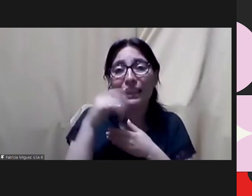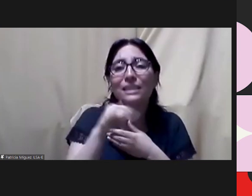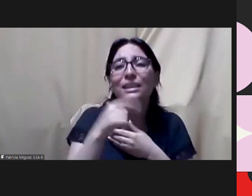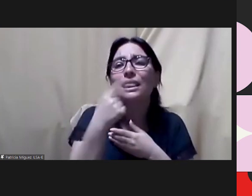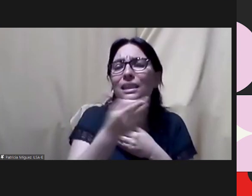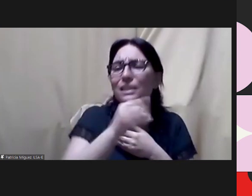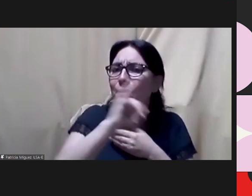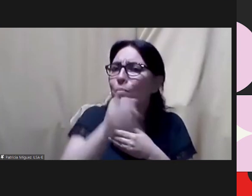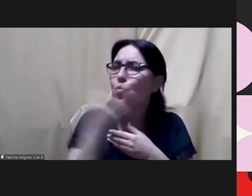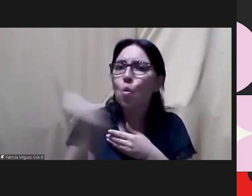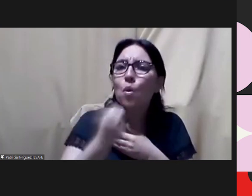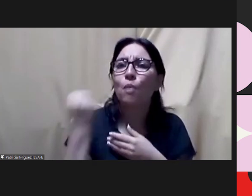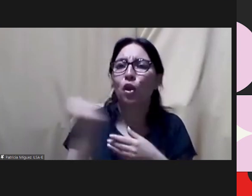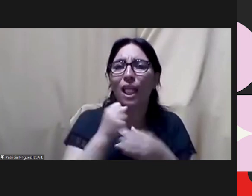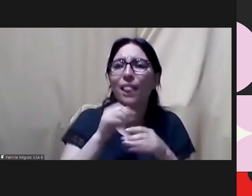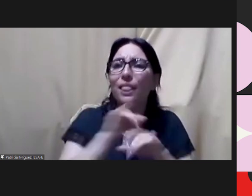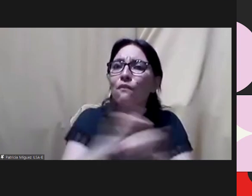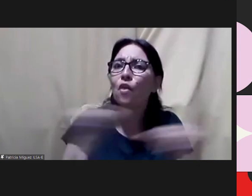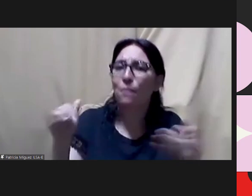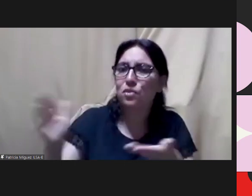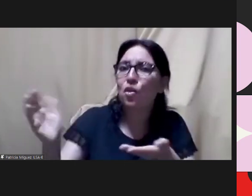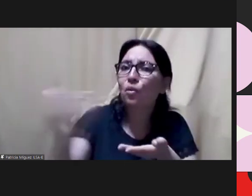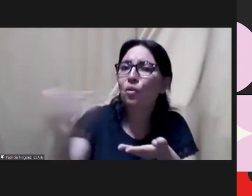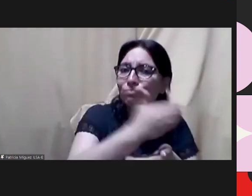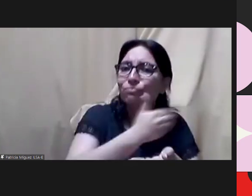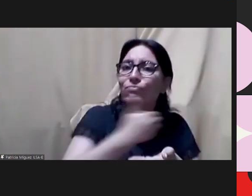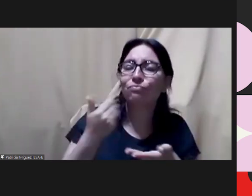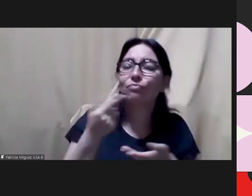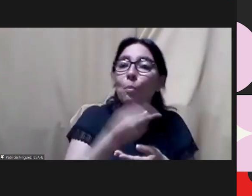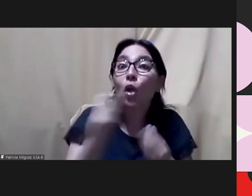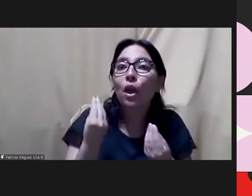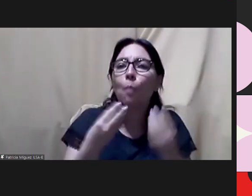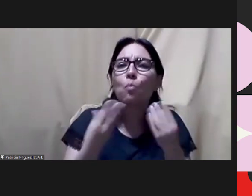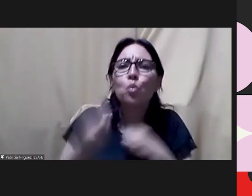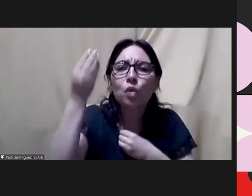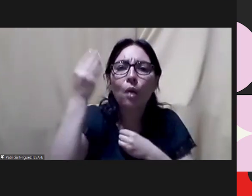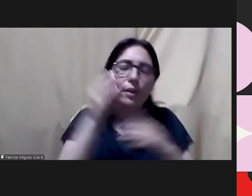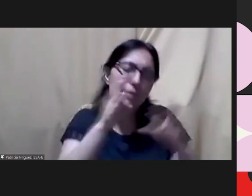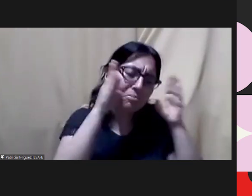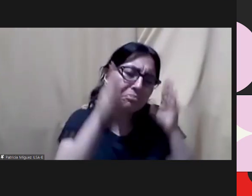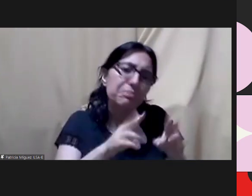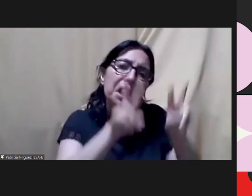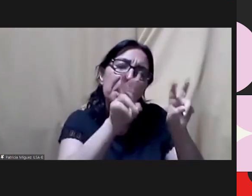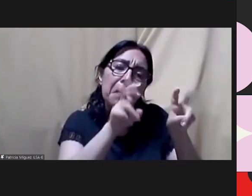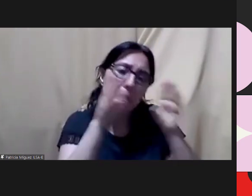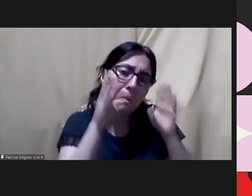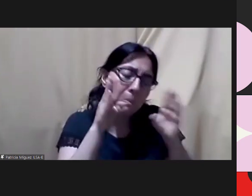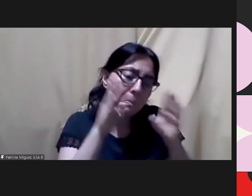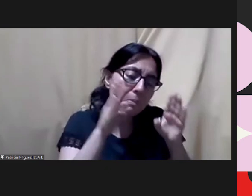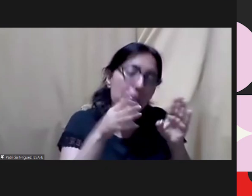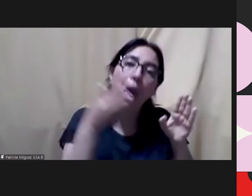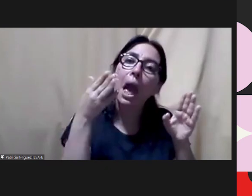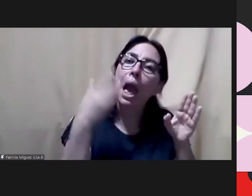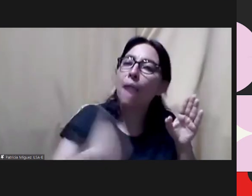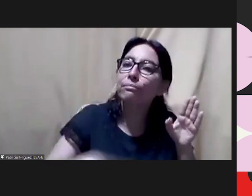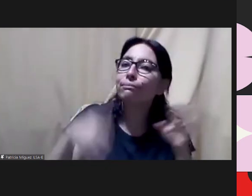unexpected things in many cases we are so focused in some areas and then maybe